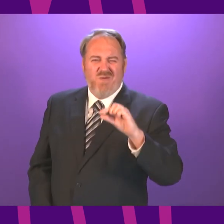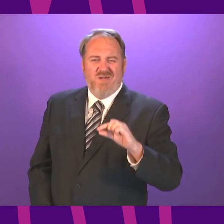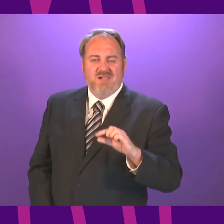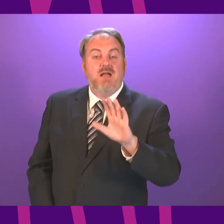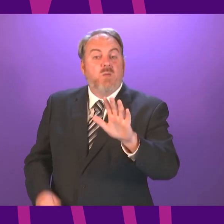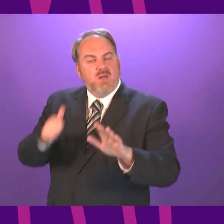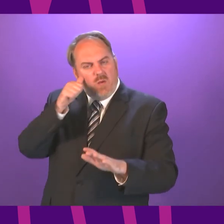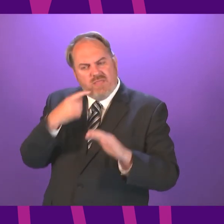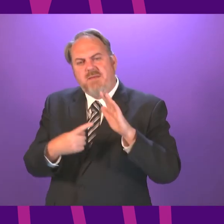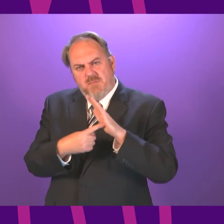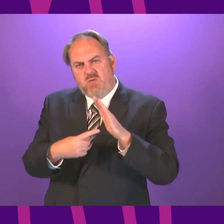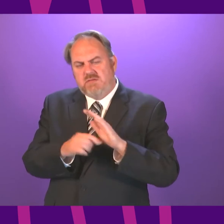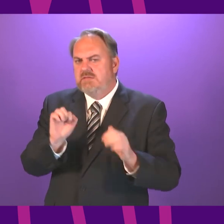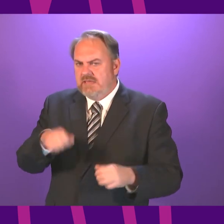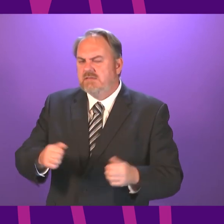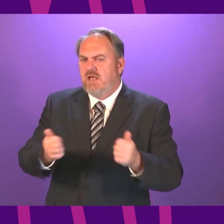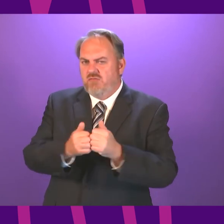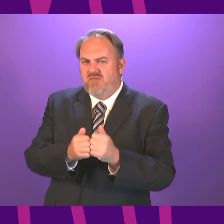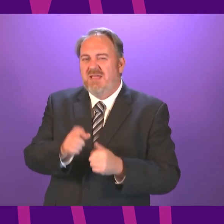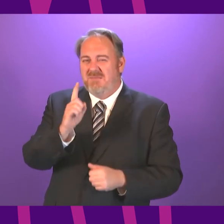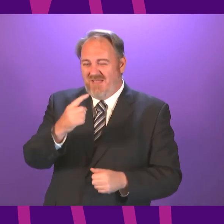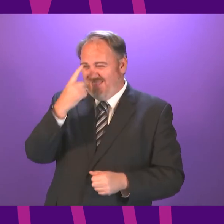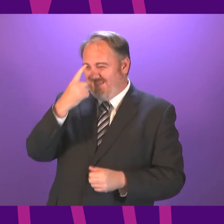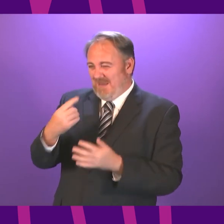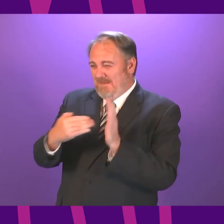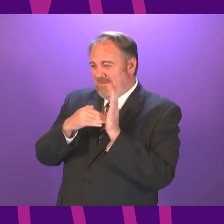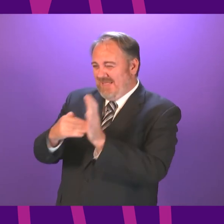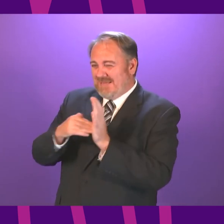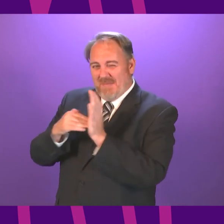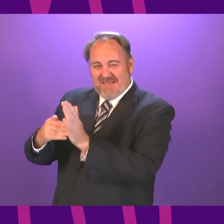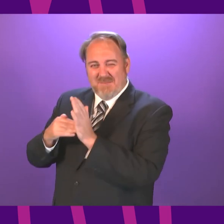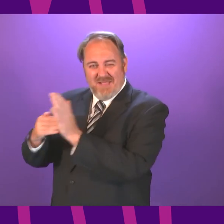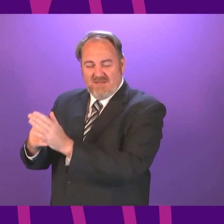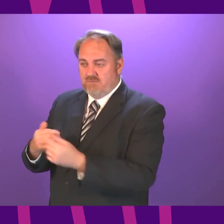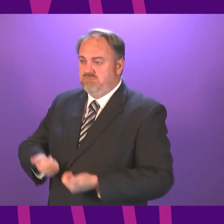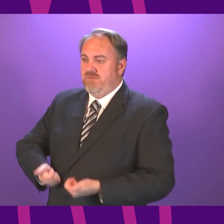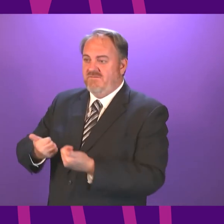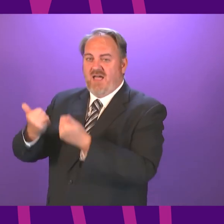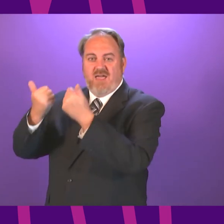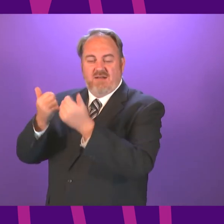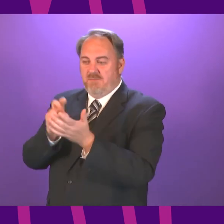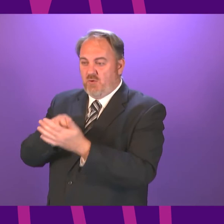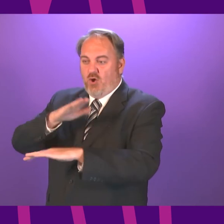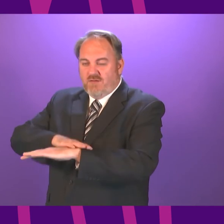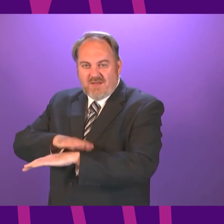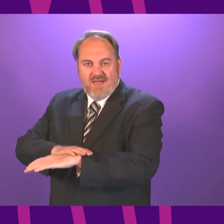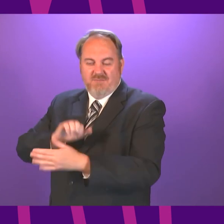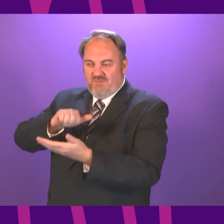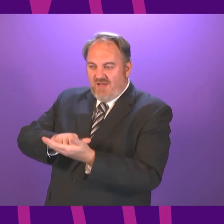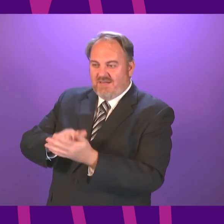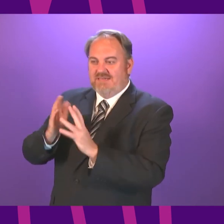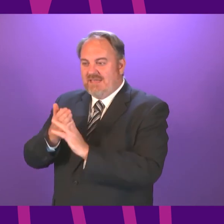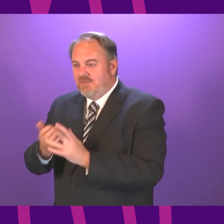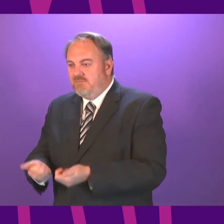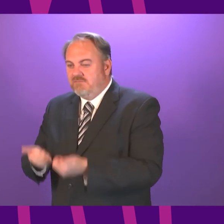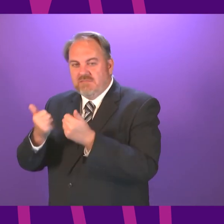They're not unimportant, but let's not take away from how well this vaccination programme is going. It is running smoothly. It is accessible. We will